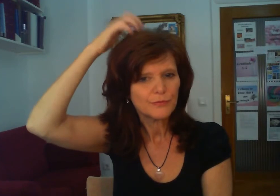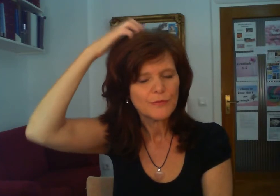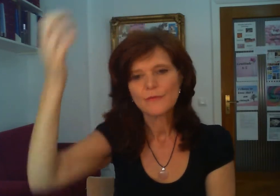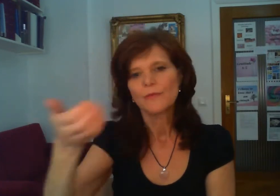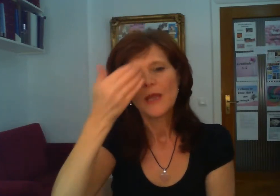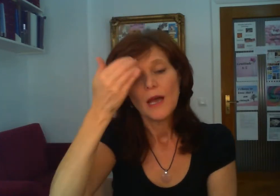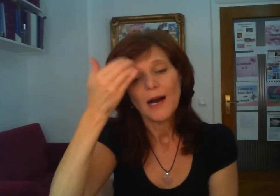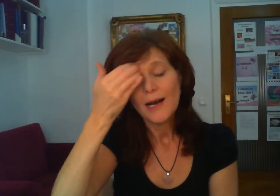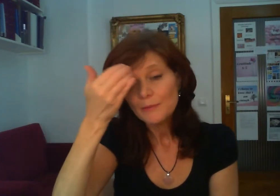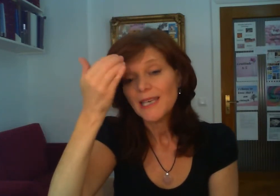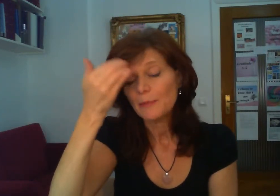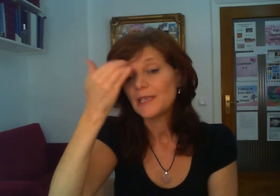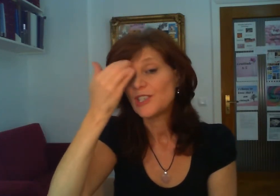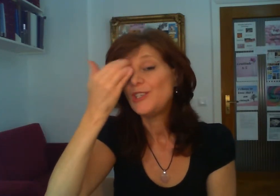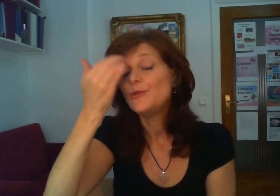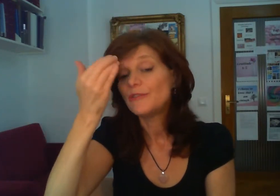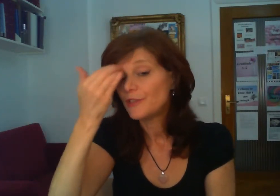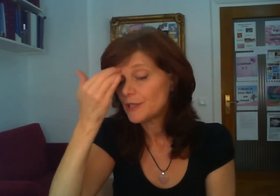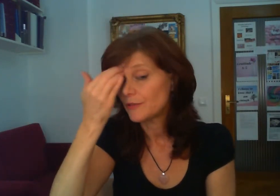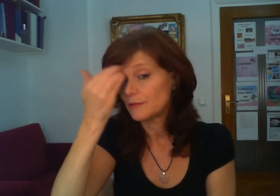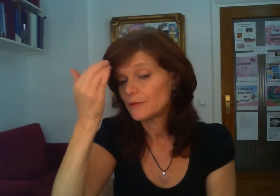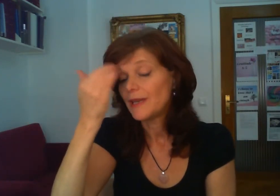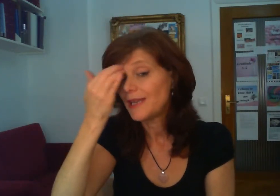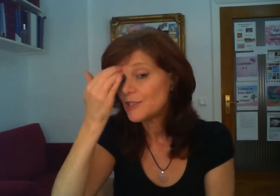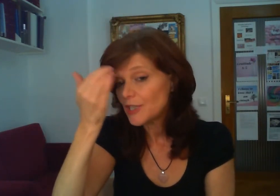i'm tapping into universal energies